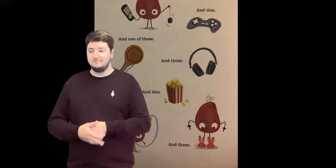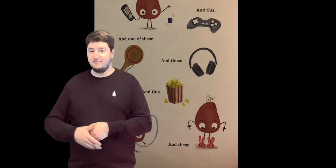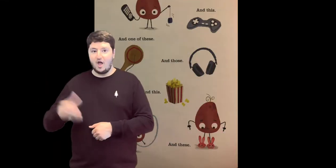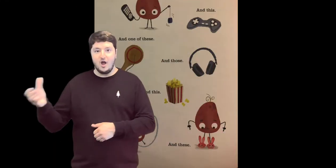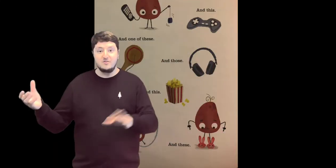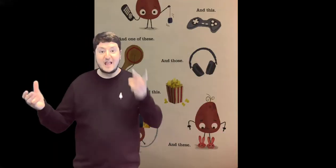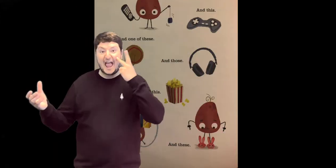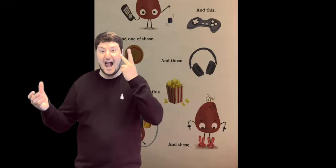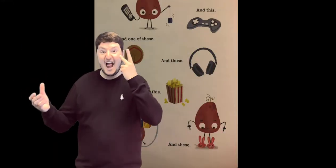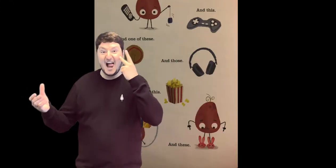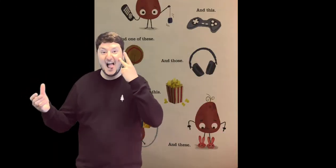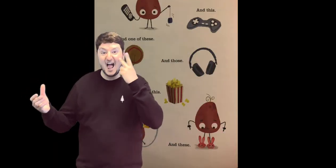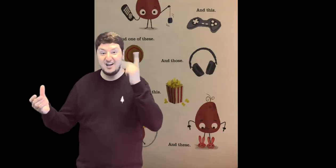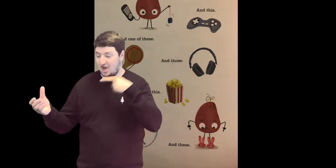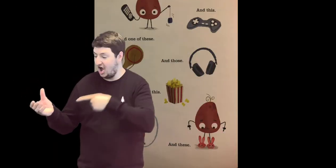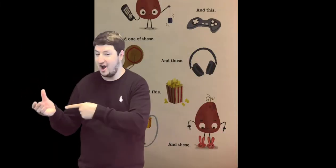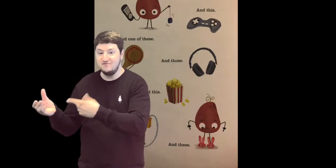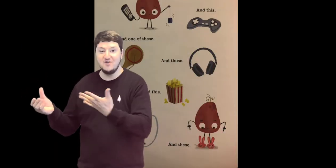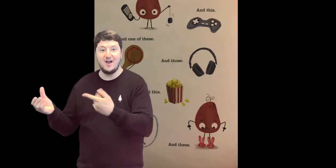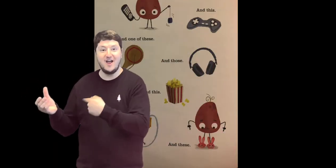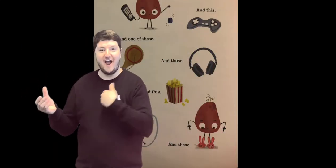See, I have this